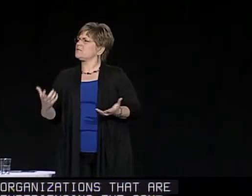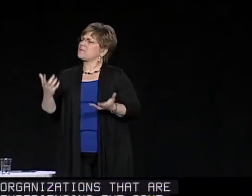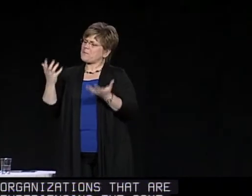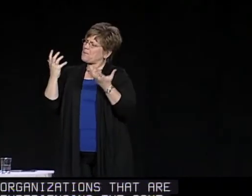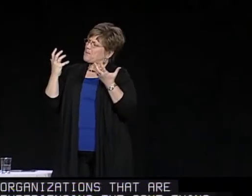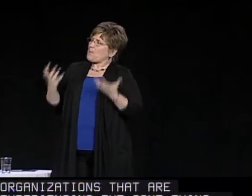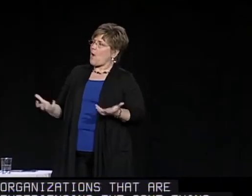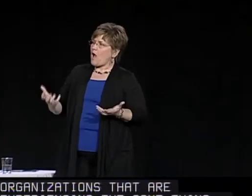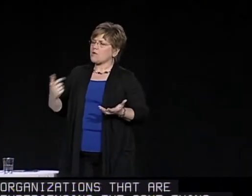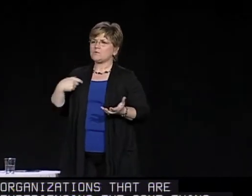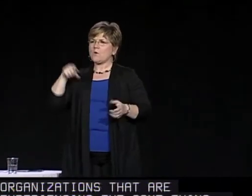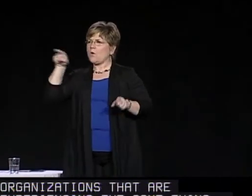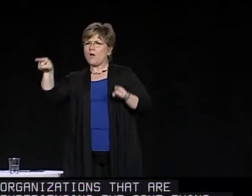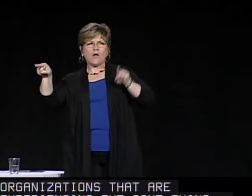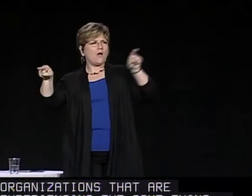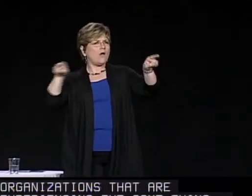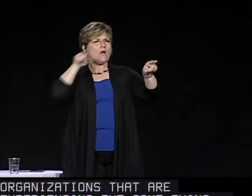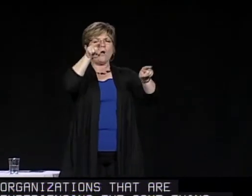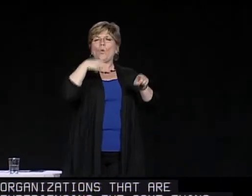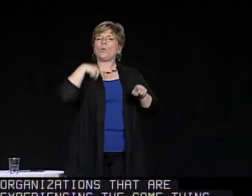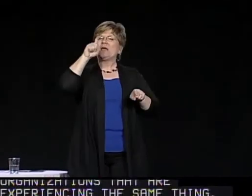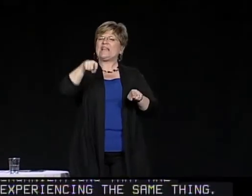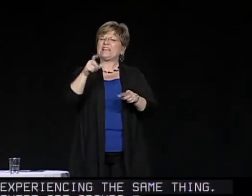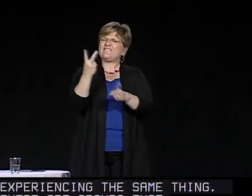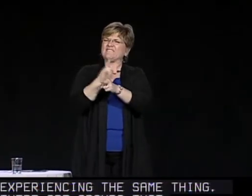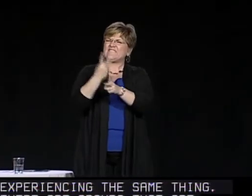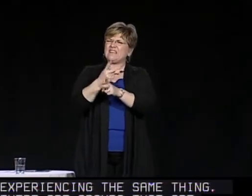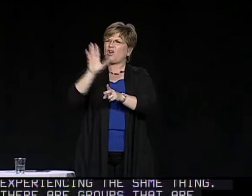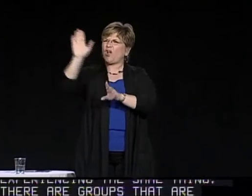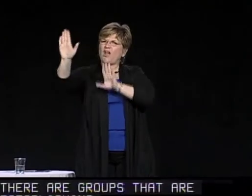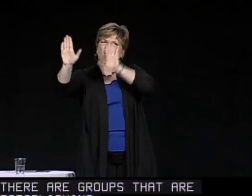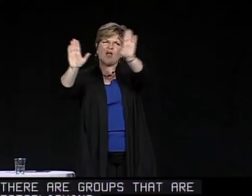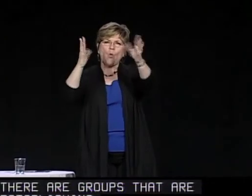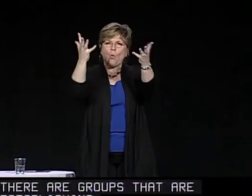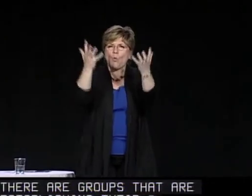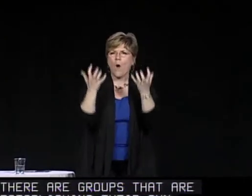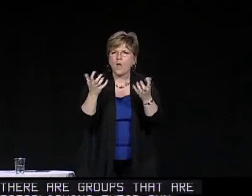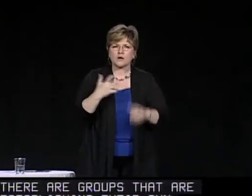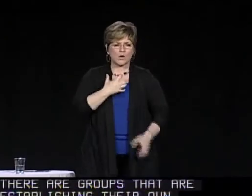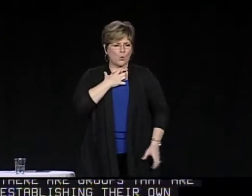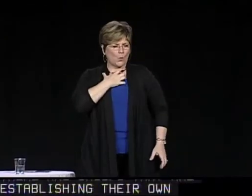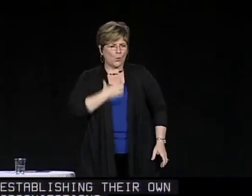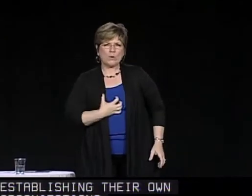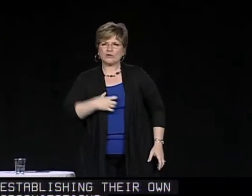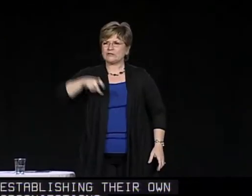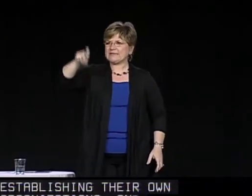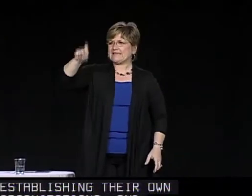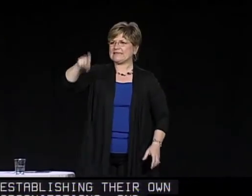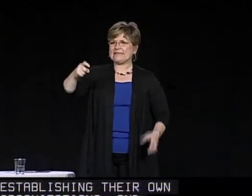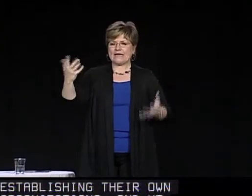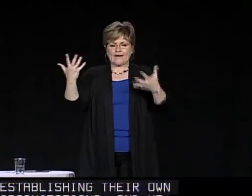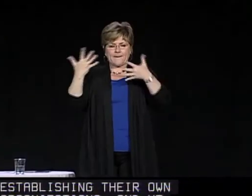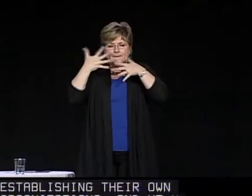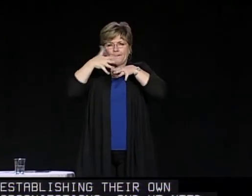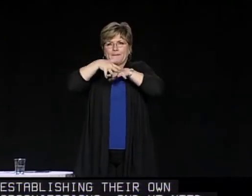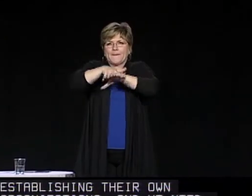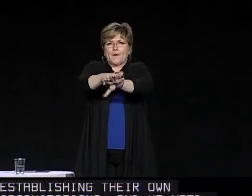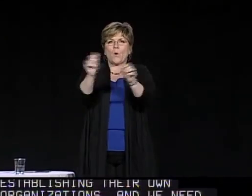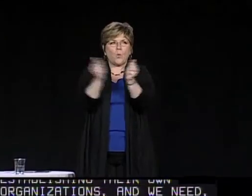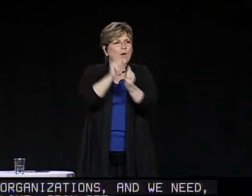There are groups that are establishing their own organizations. And we need like spin-offs from their own organization. And we need to